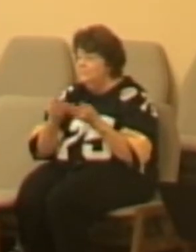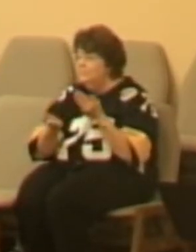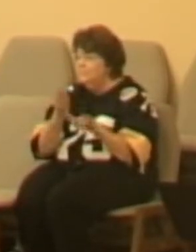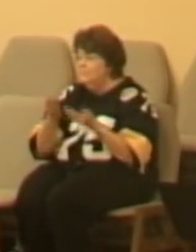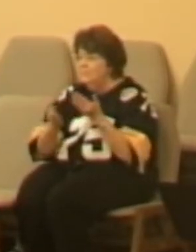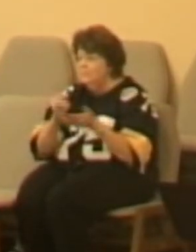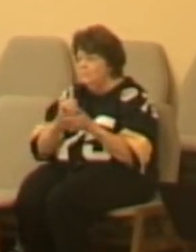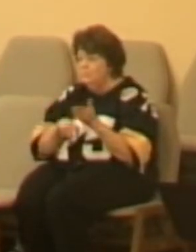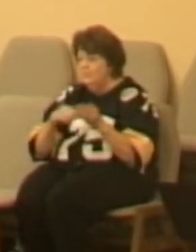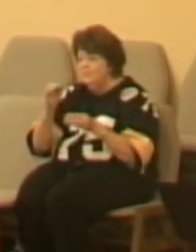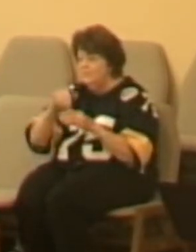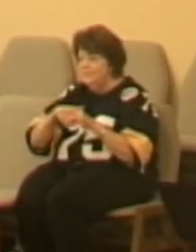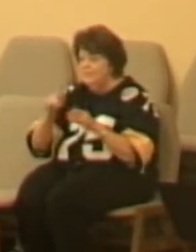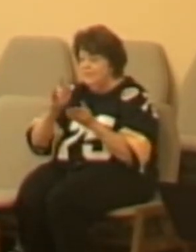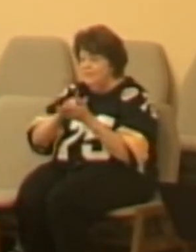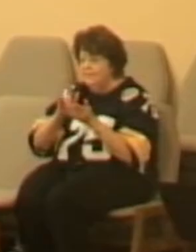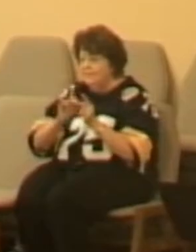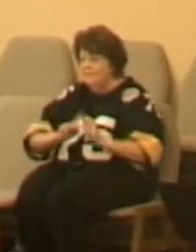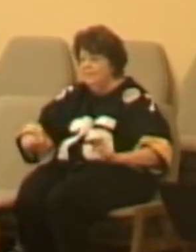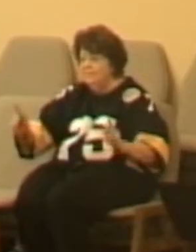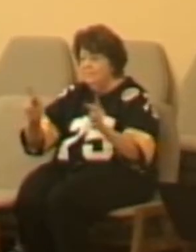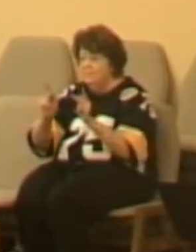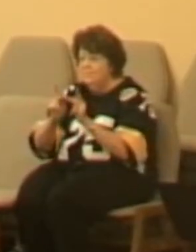Let Jesus Christ in to change you.